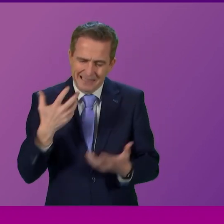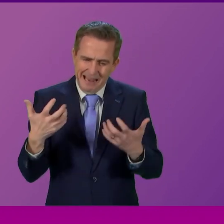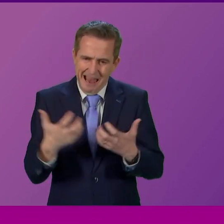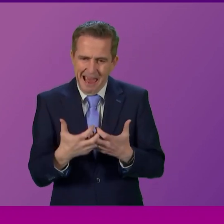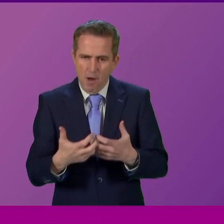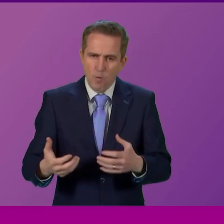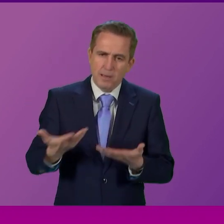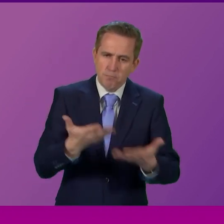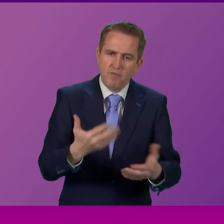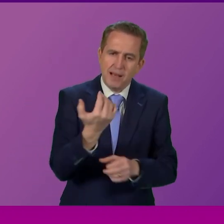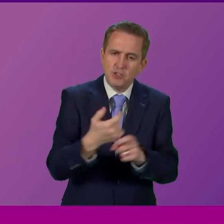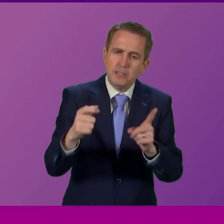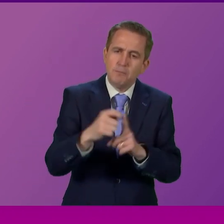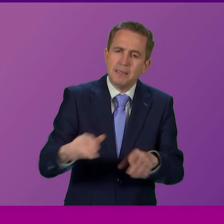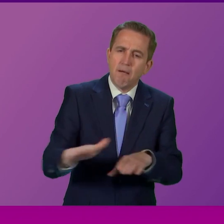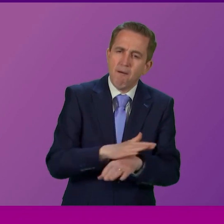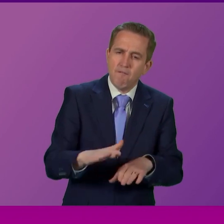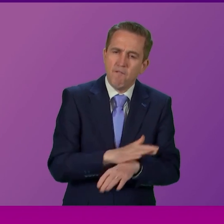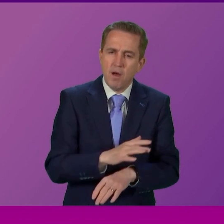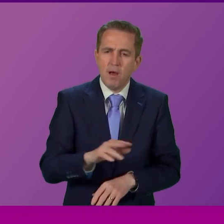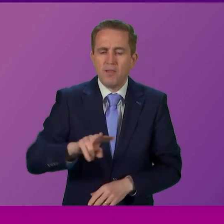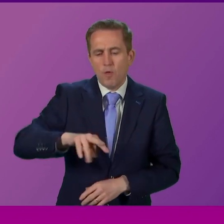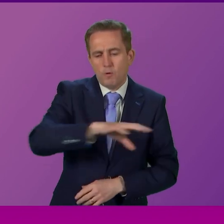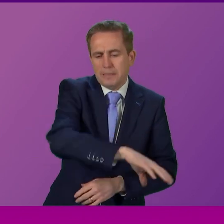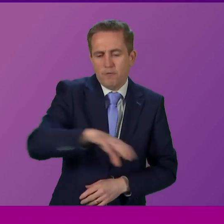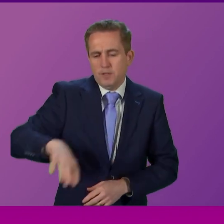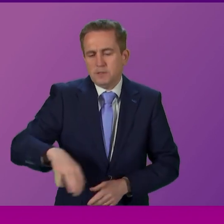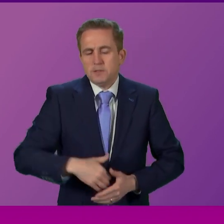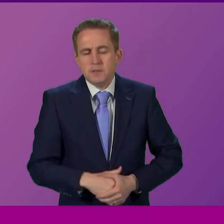practice cover in the areas that Finlay Carson references